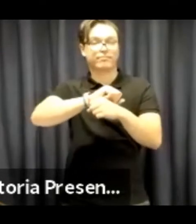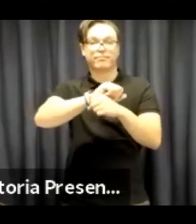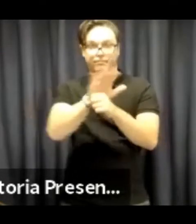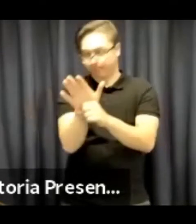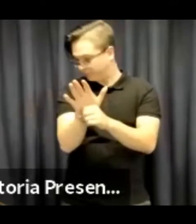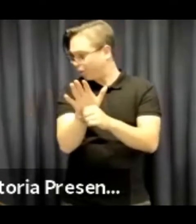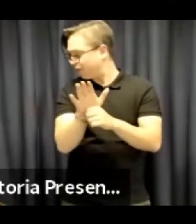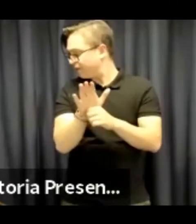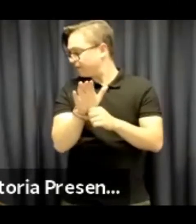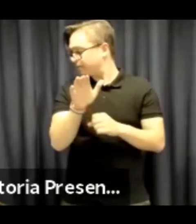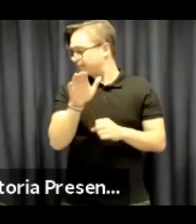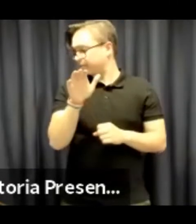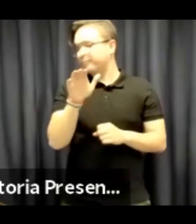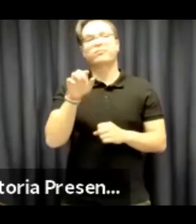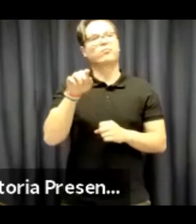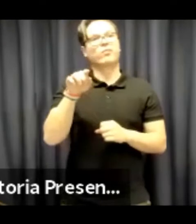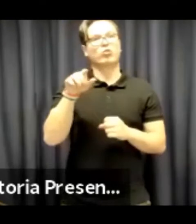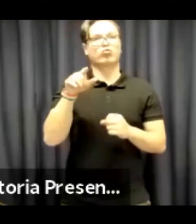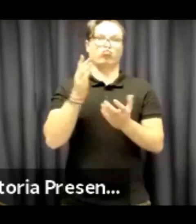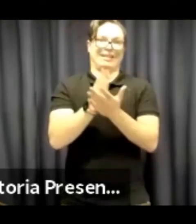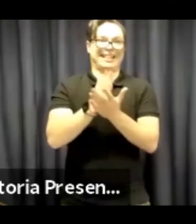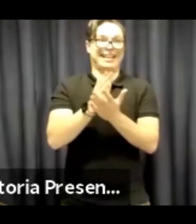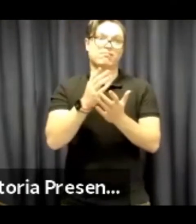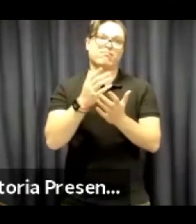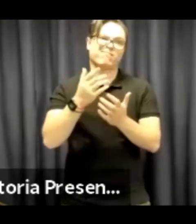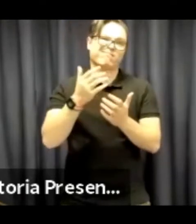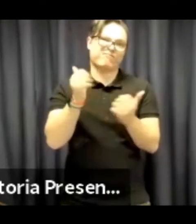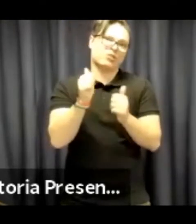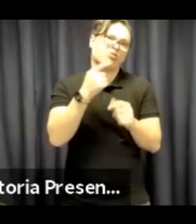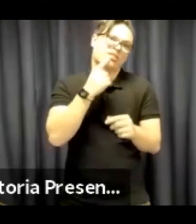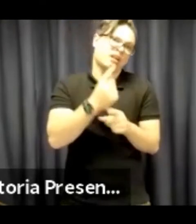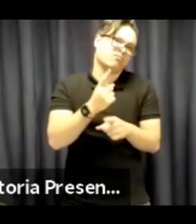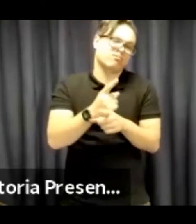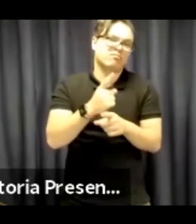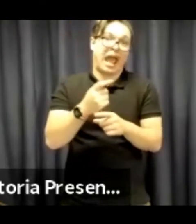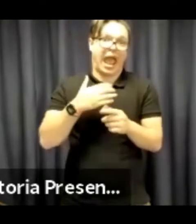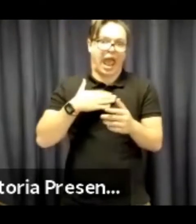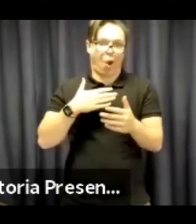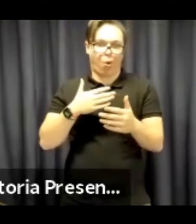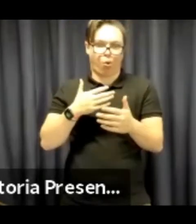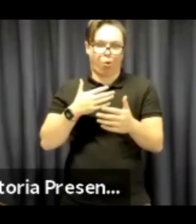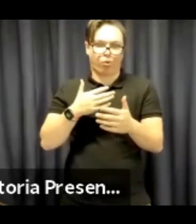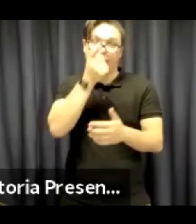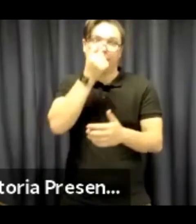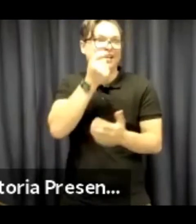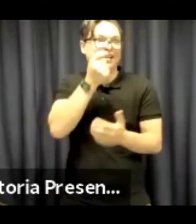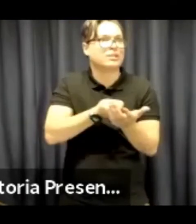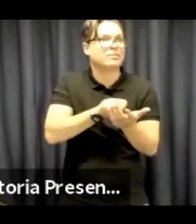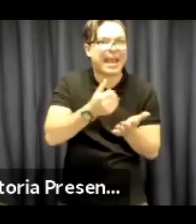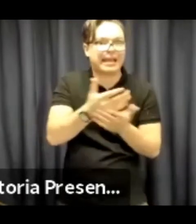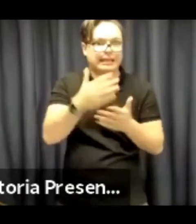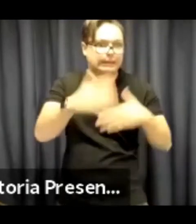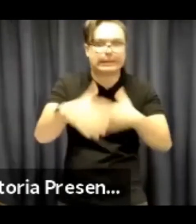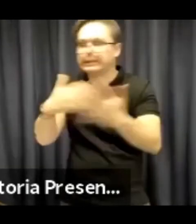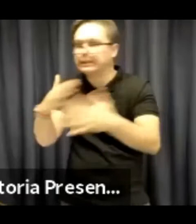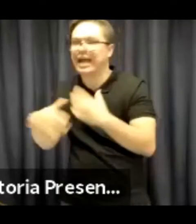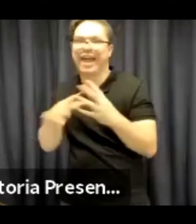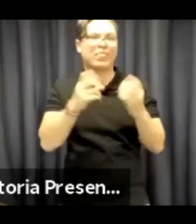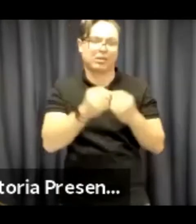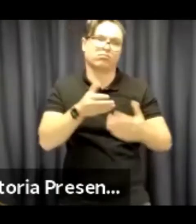Because of COVID-19, as we mentioned before, our ability to expend the